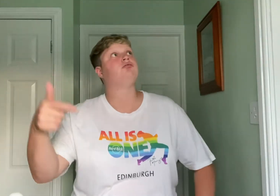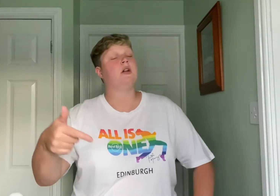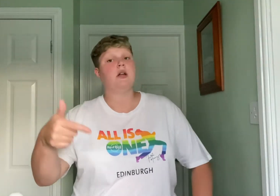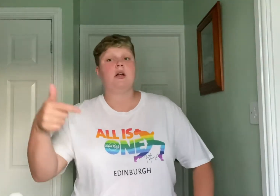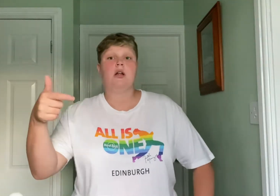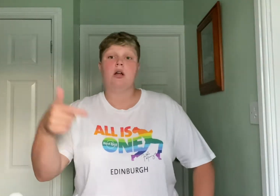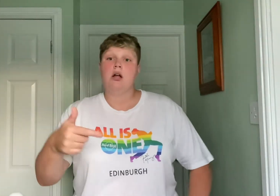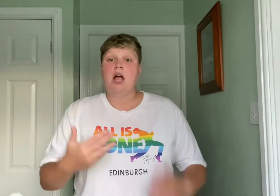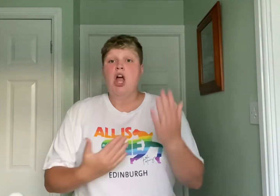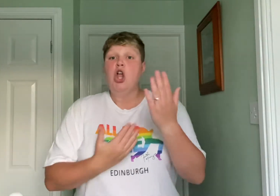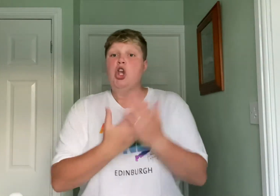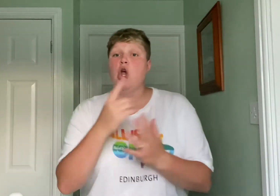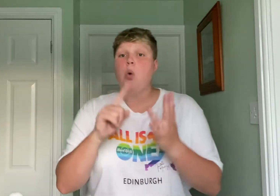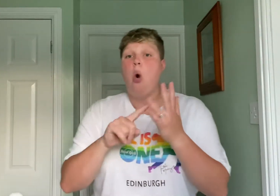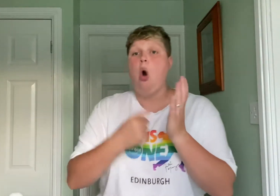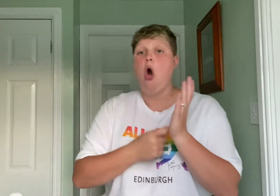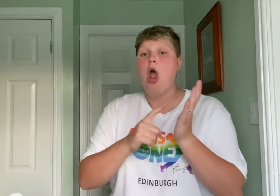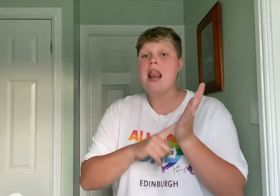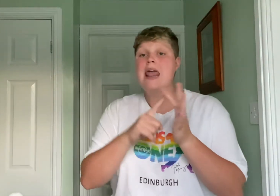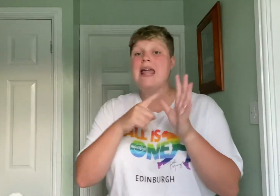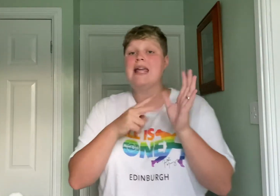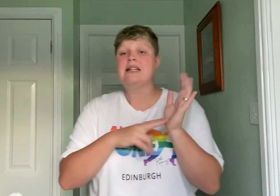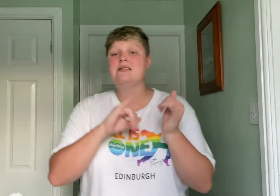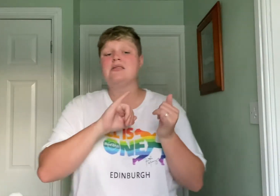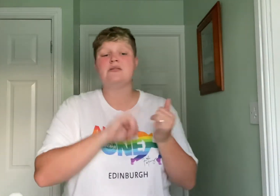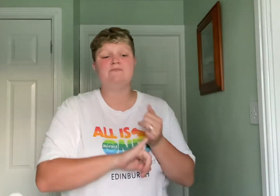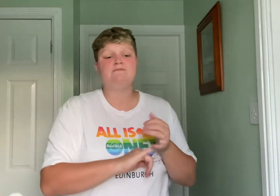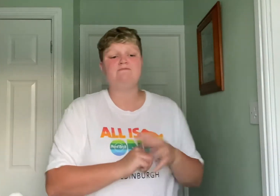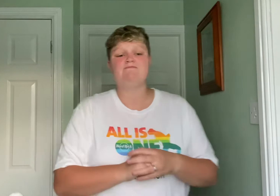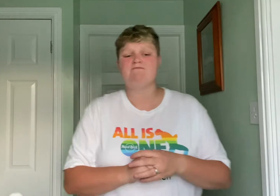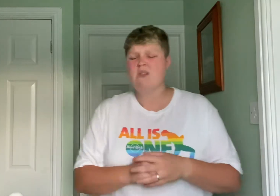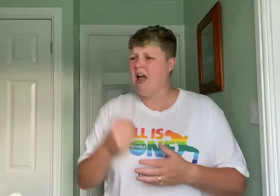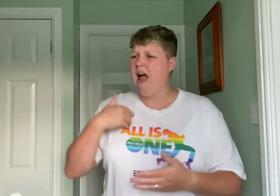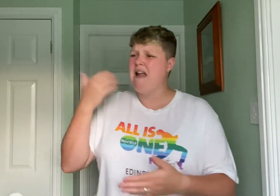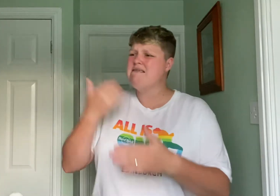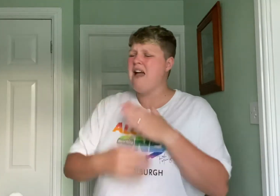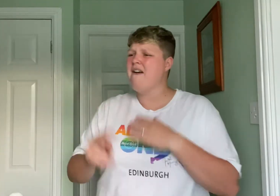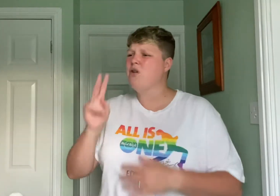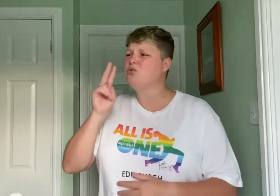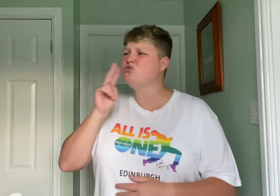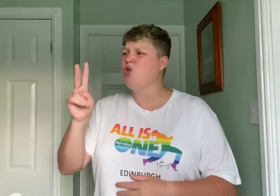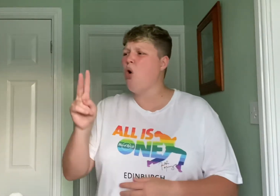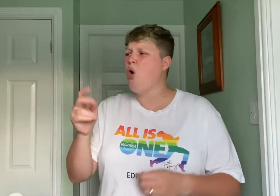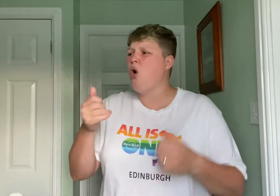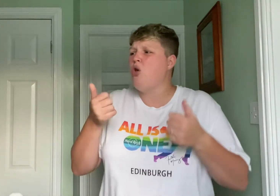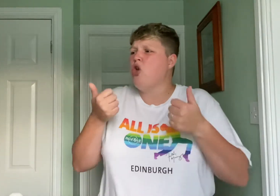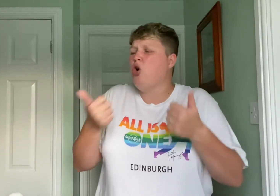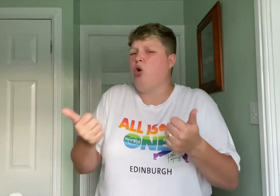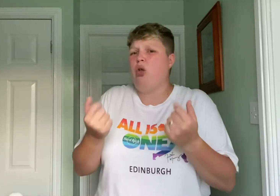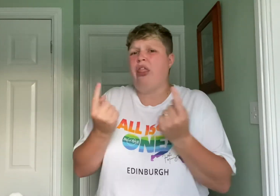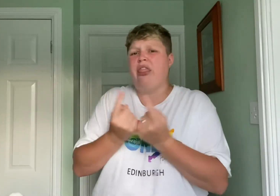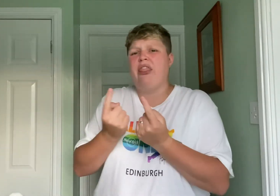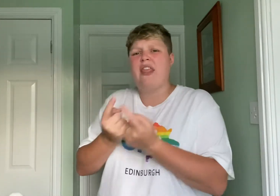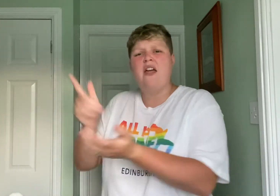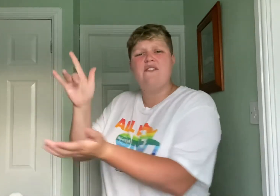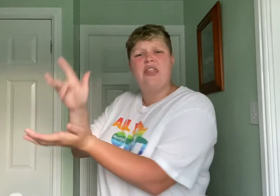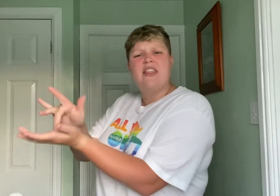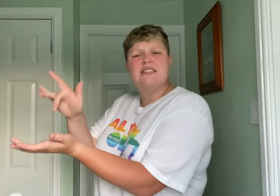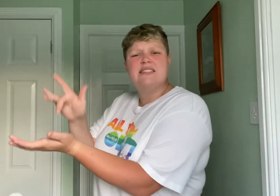change, and I know all these, but I never saw the good side of the